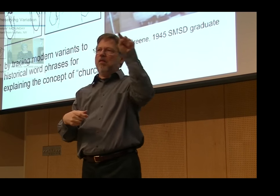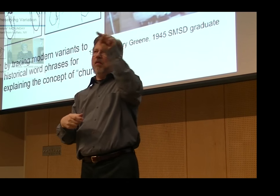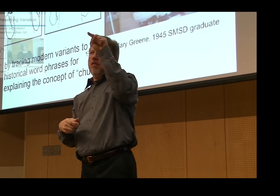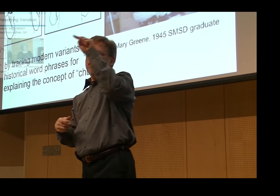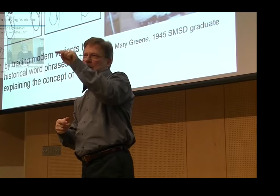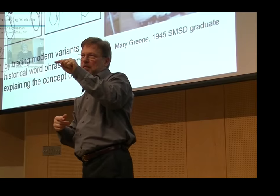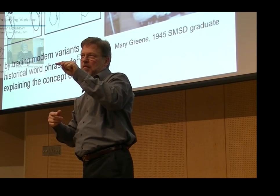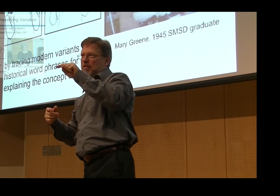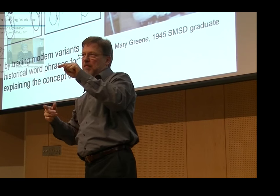these forms of Sunday.